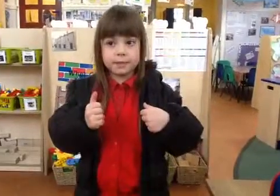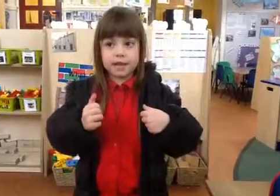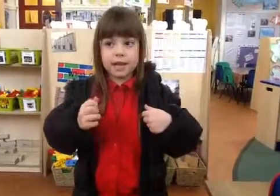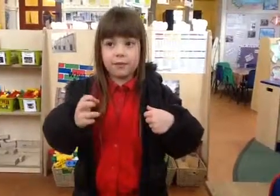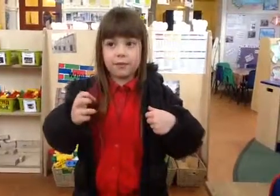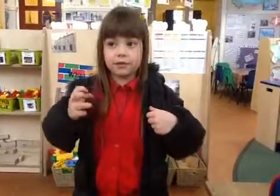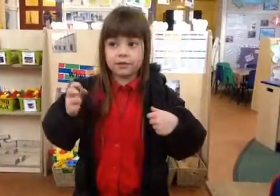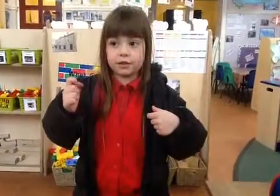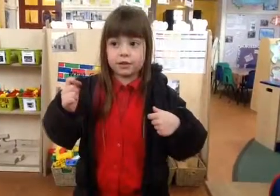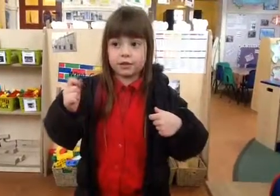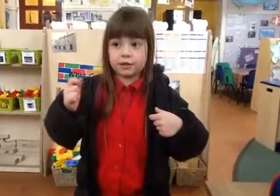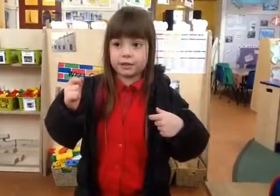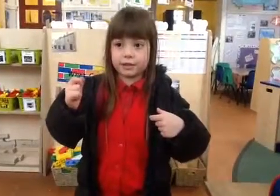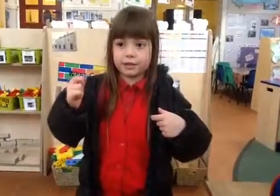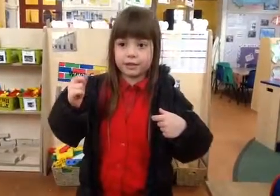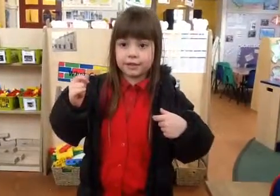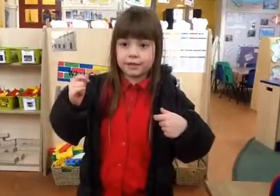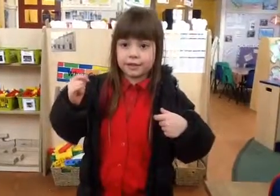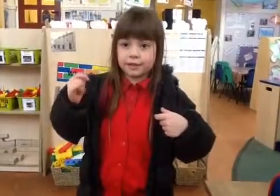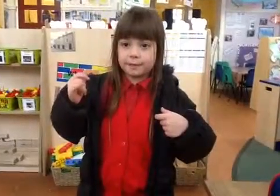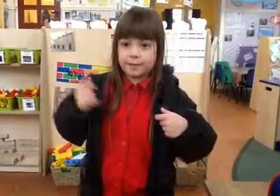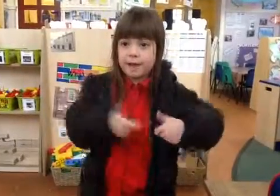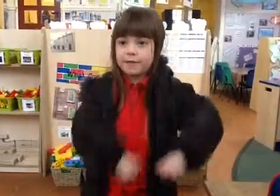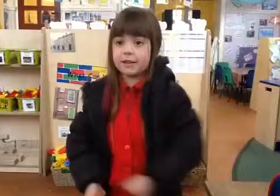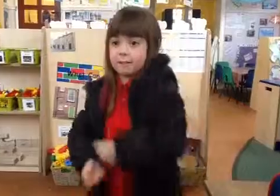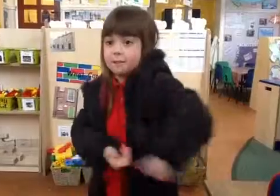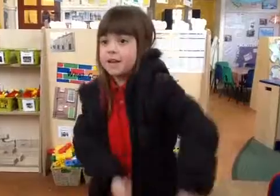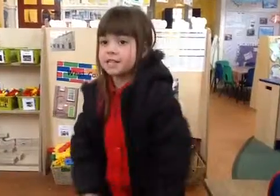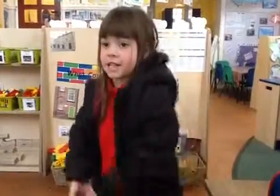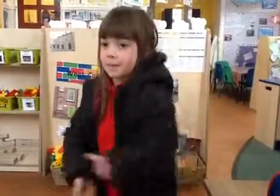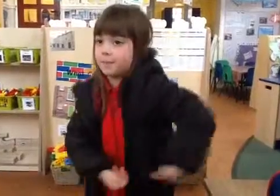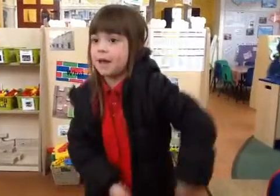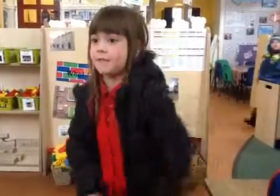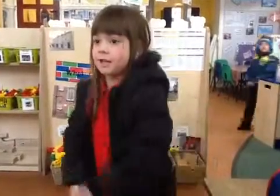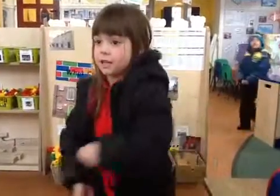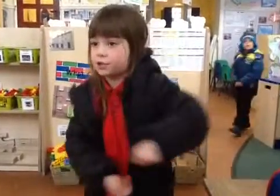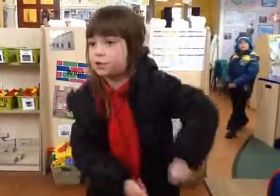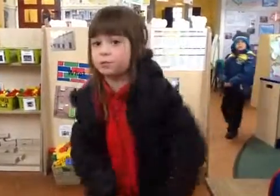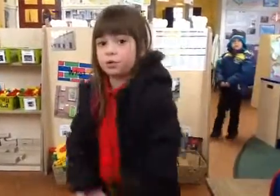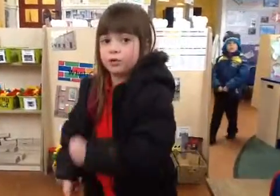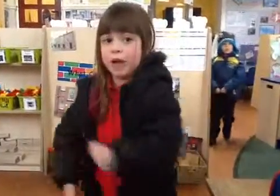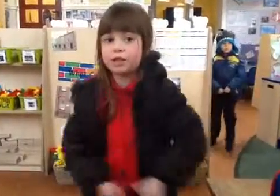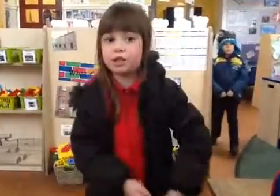He was just busy burying some treasure.